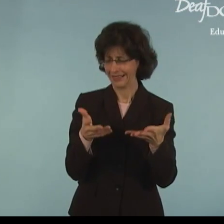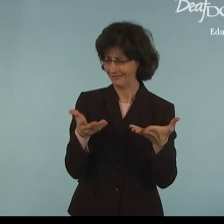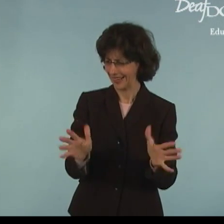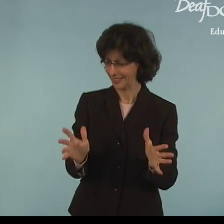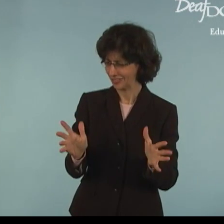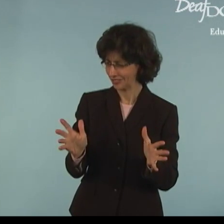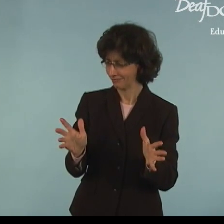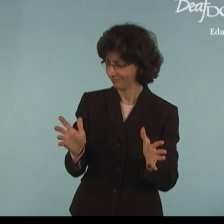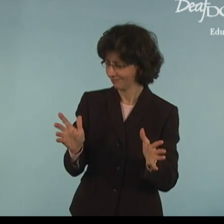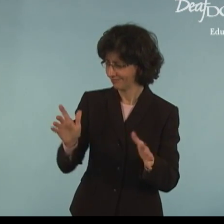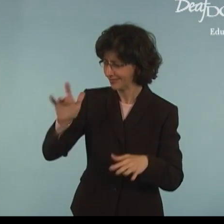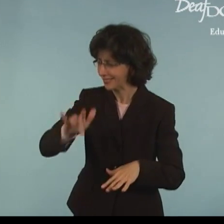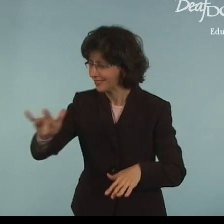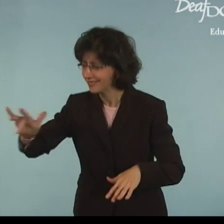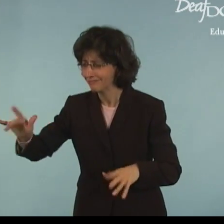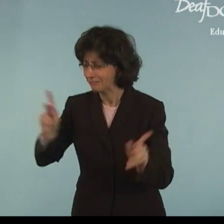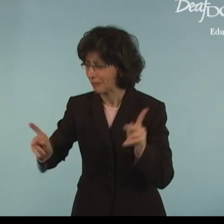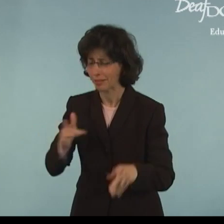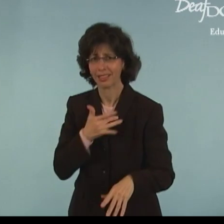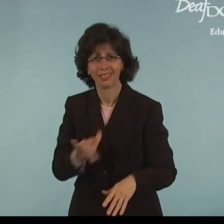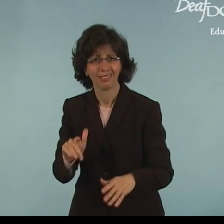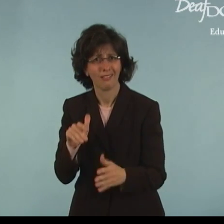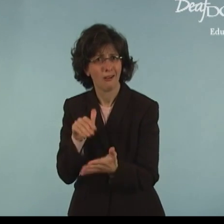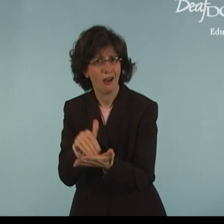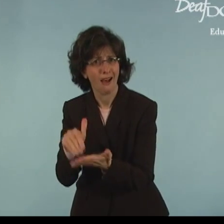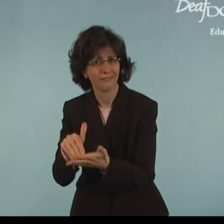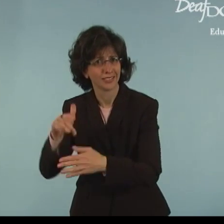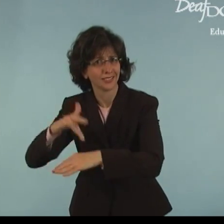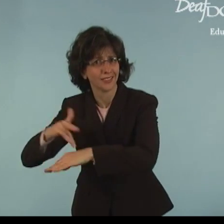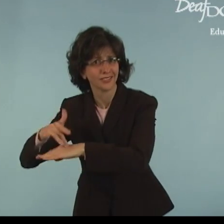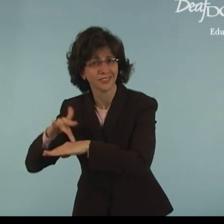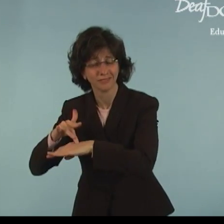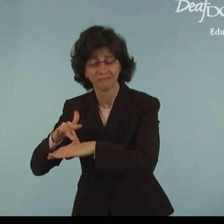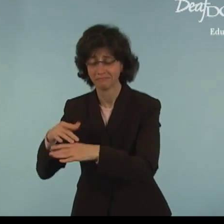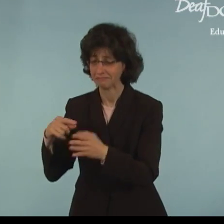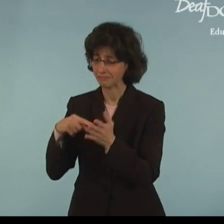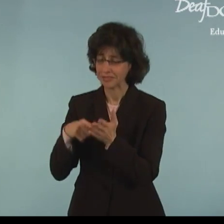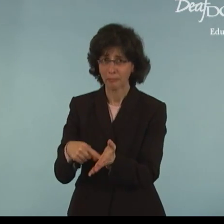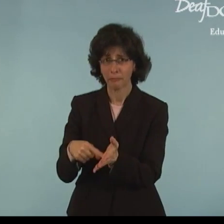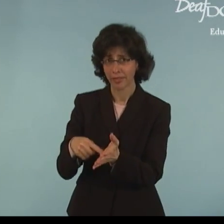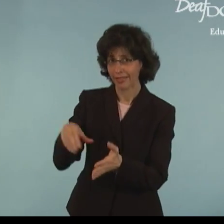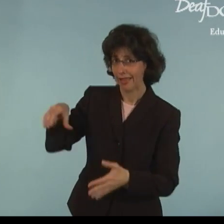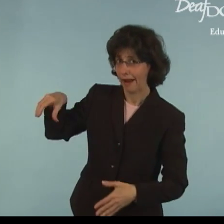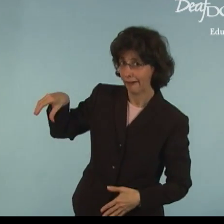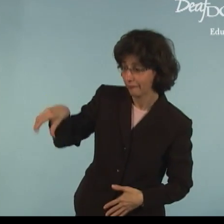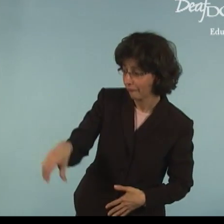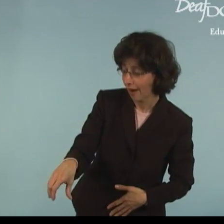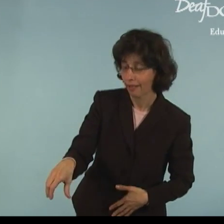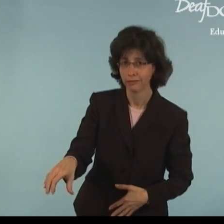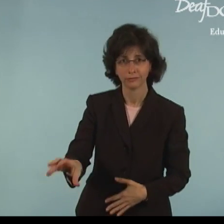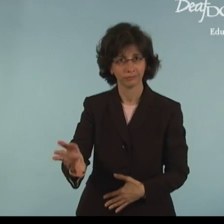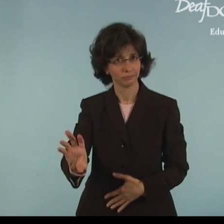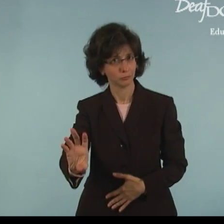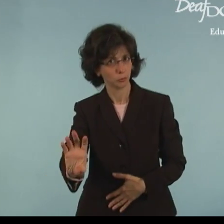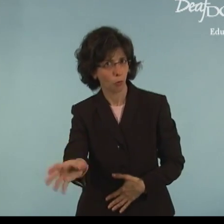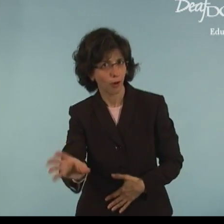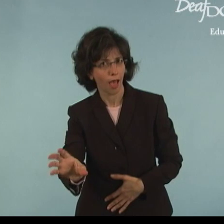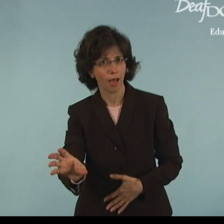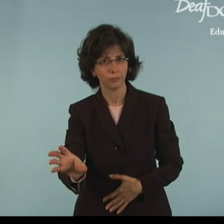after touching things that people often touch, such as handrails, doorknobs,